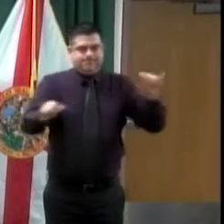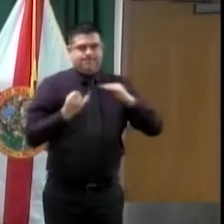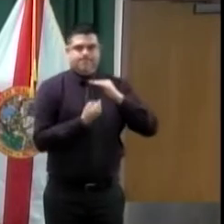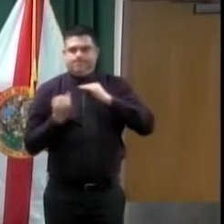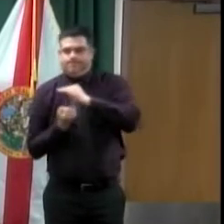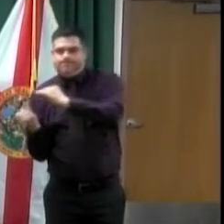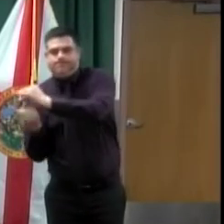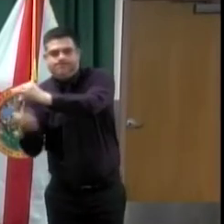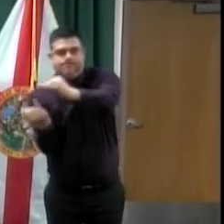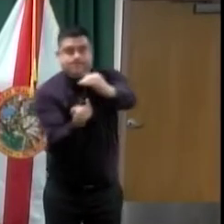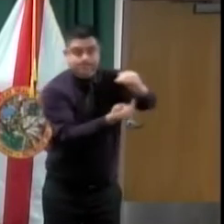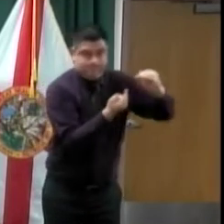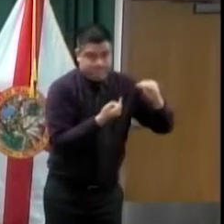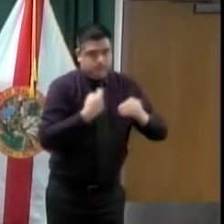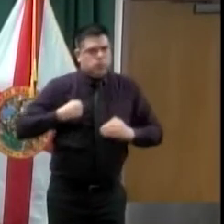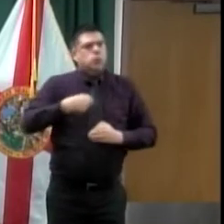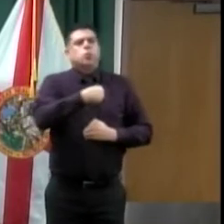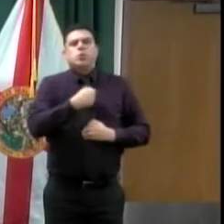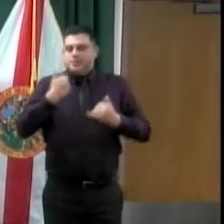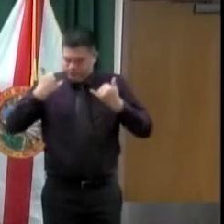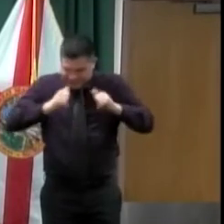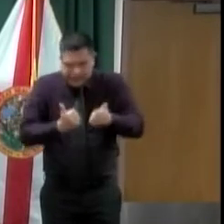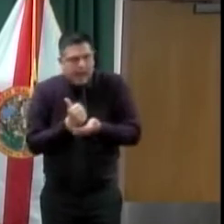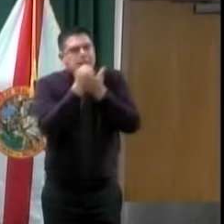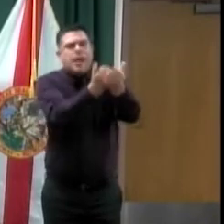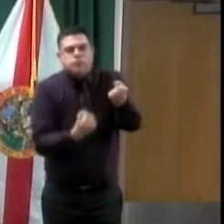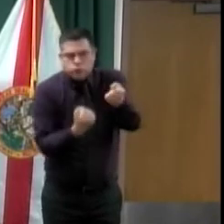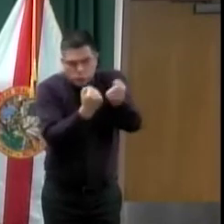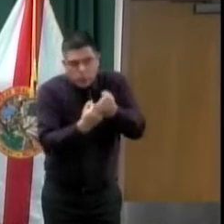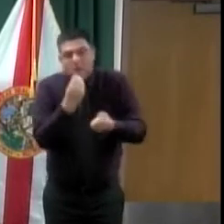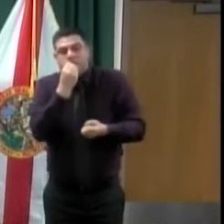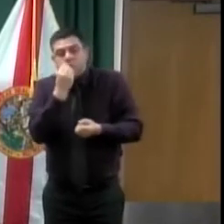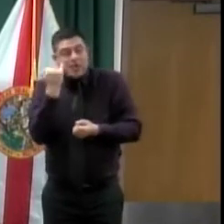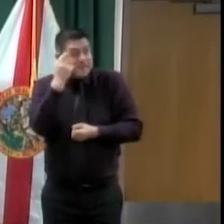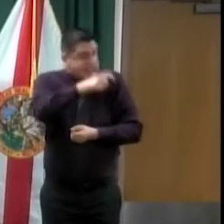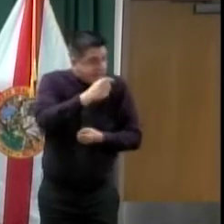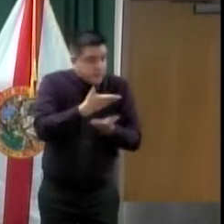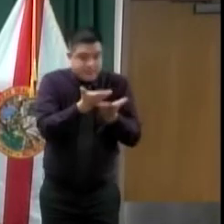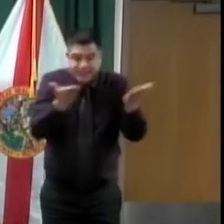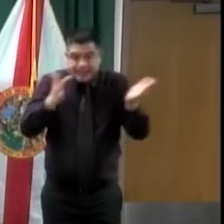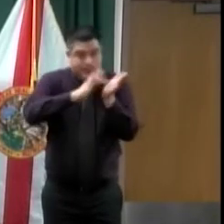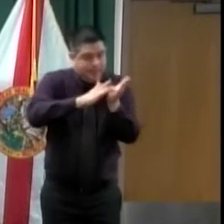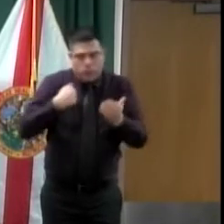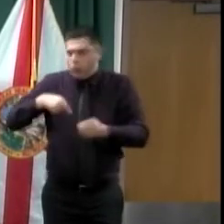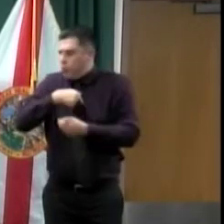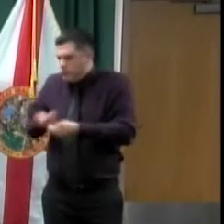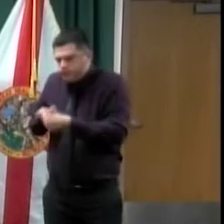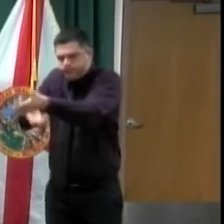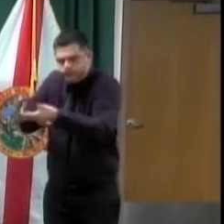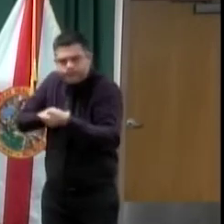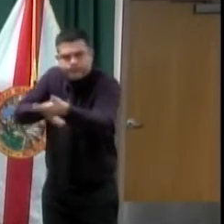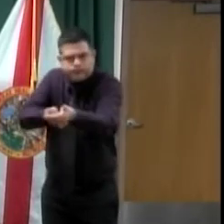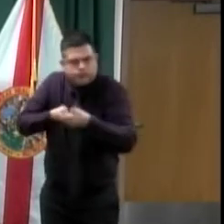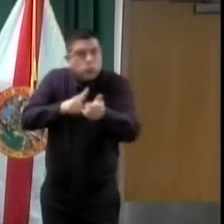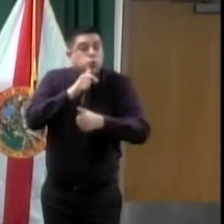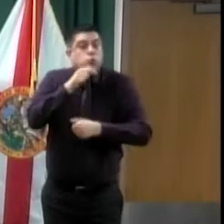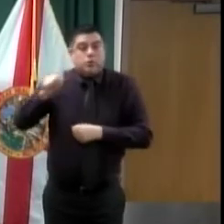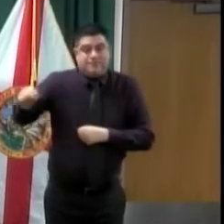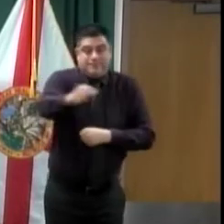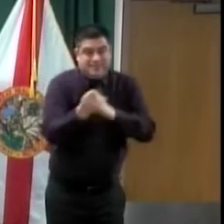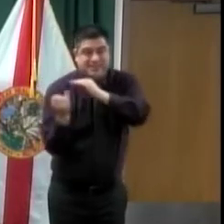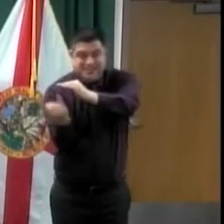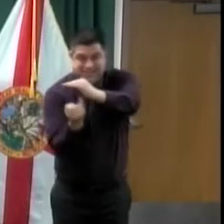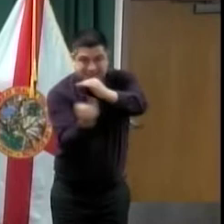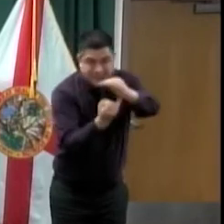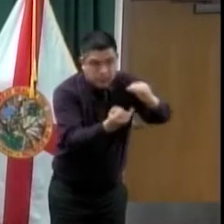want the person to leave the house if they're isolating and quarantined or if they are COVID-19 positive. So we don't want them